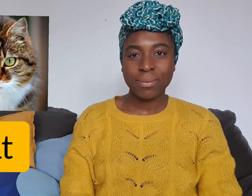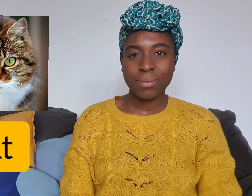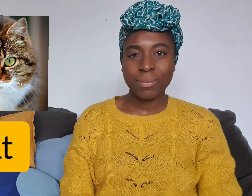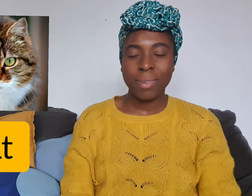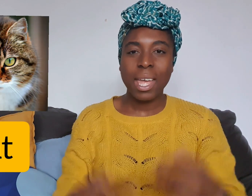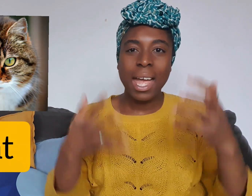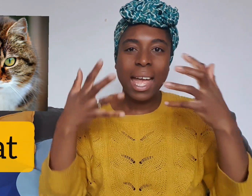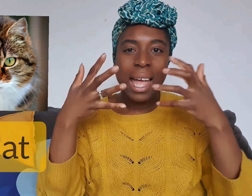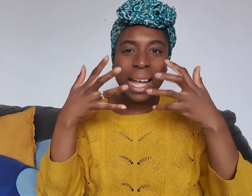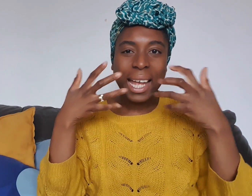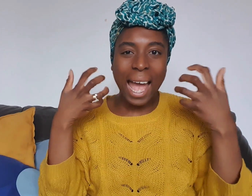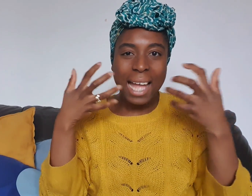Pet Pet